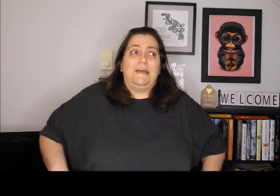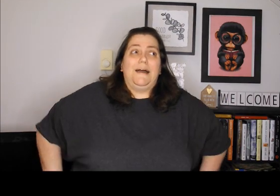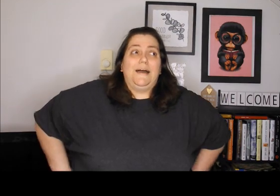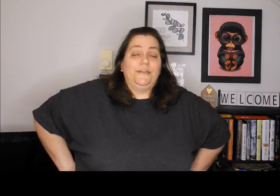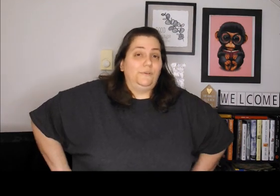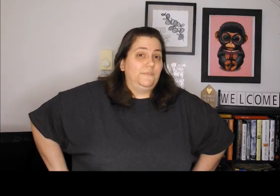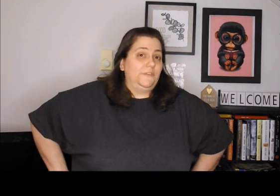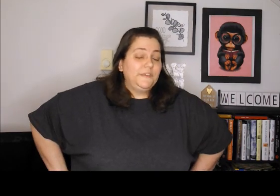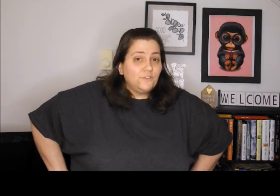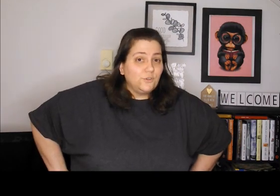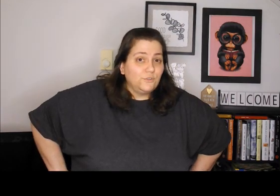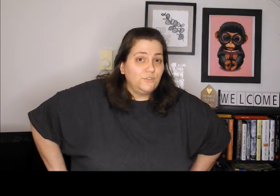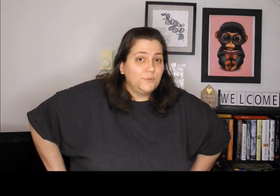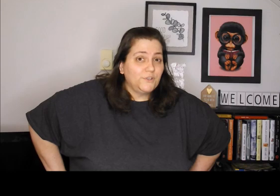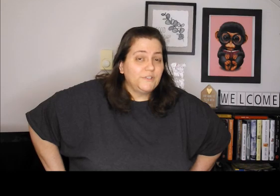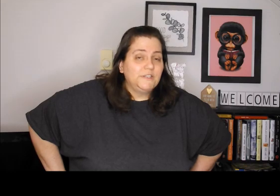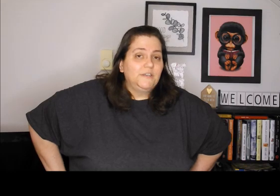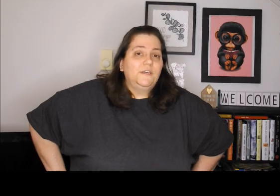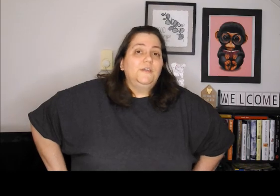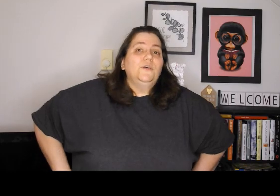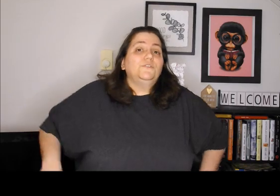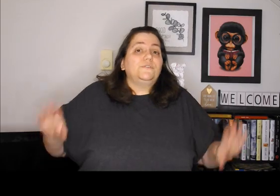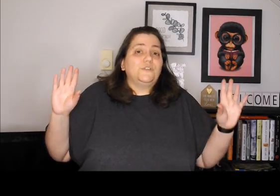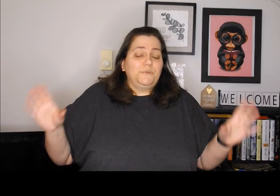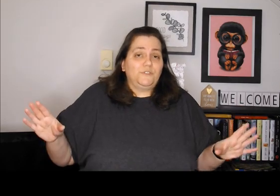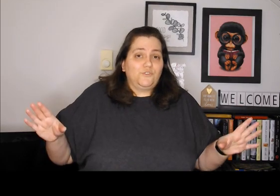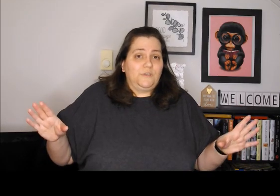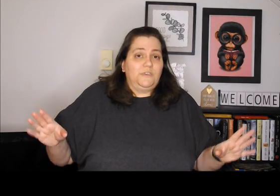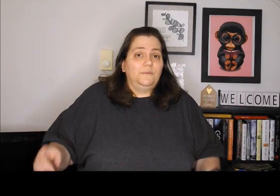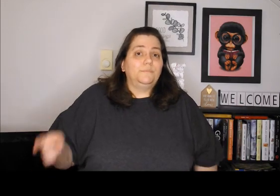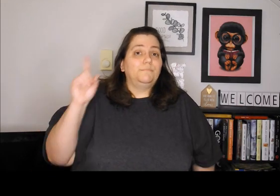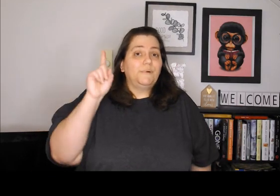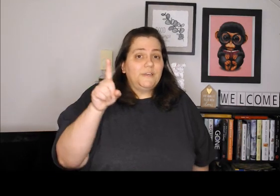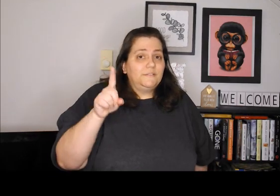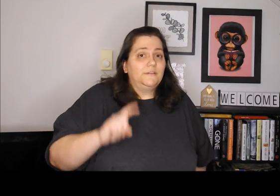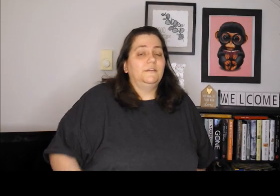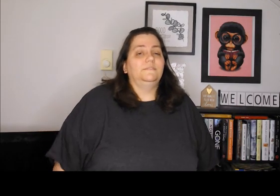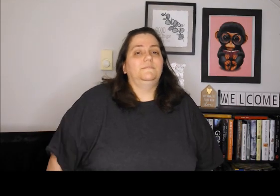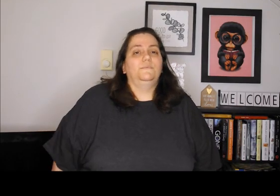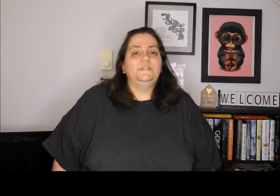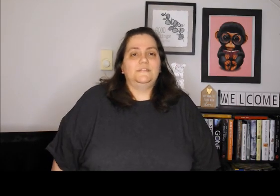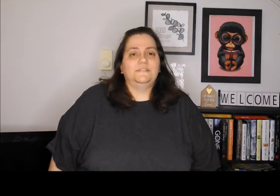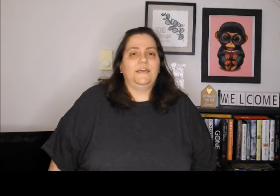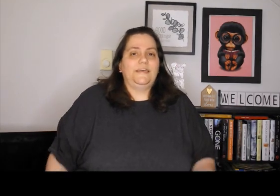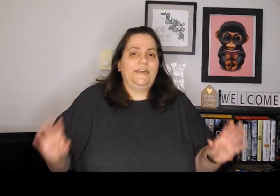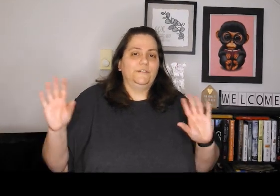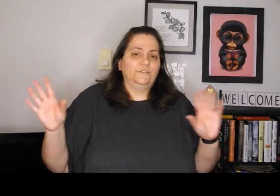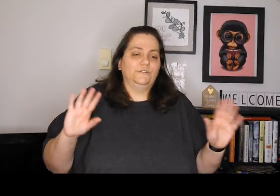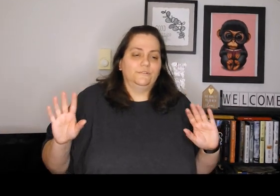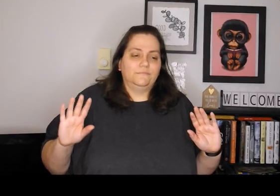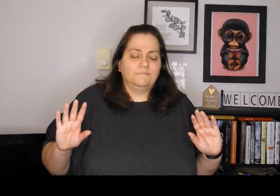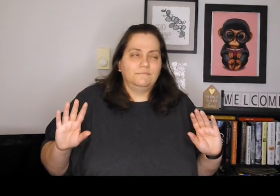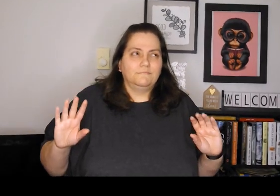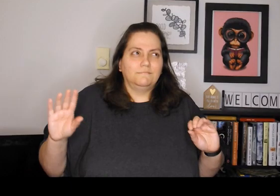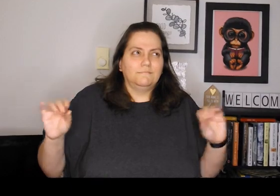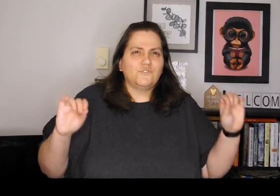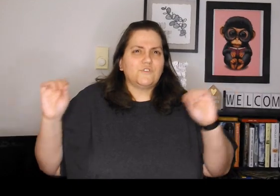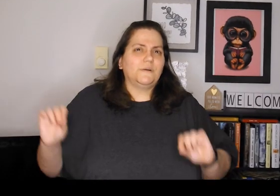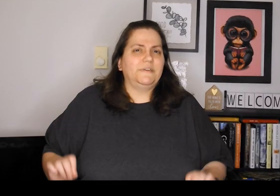I don't even think total 200. So it's going to be a little tricky. But we did decide I had a little trick up my